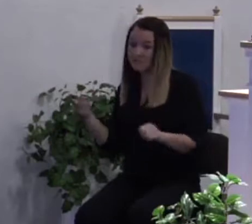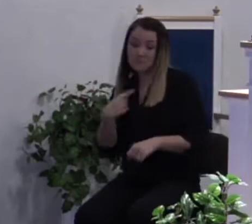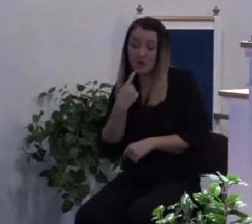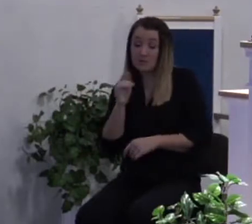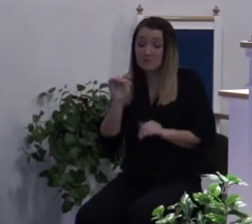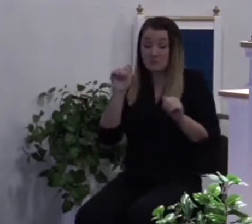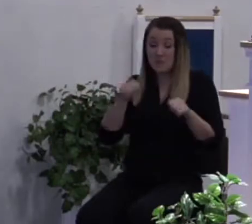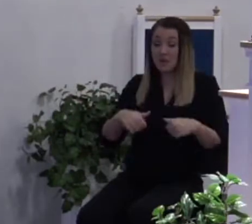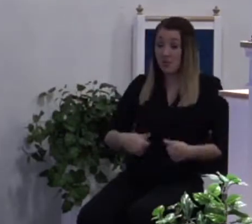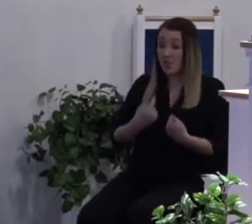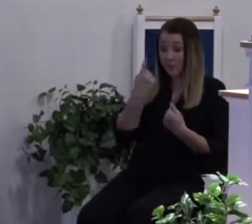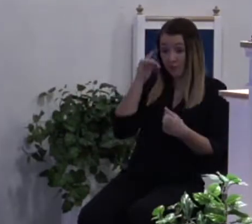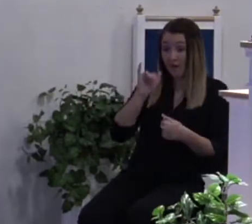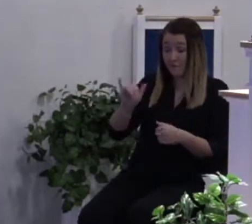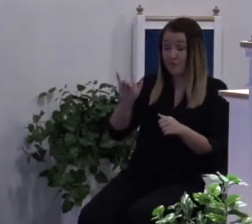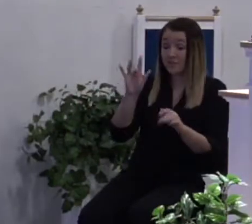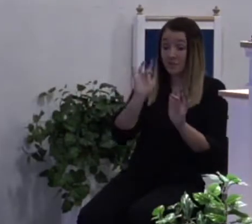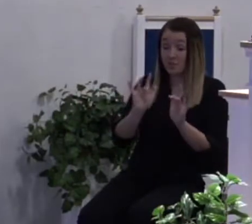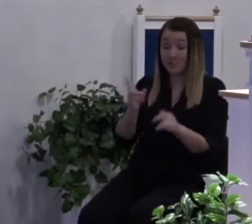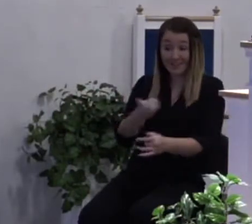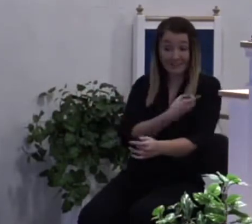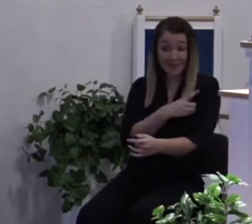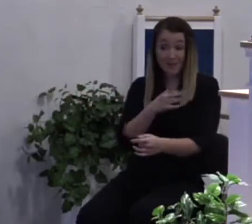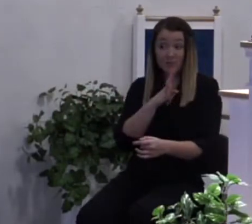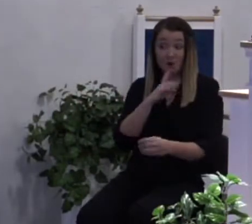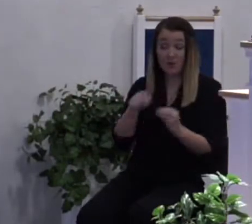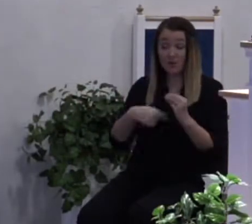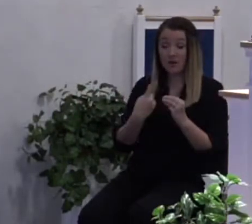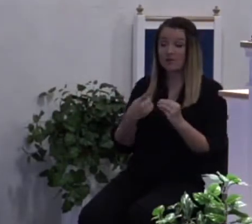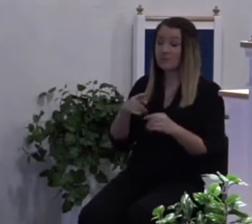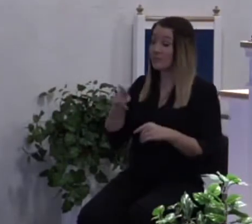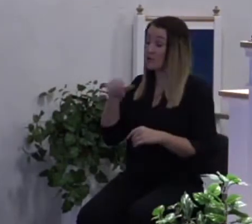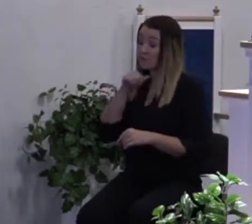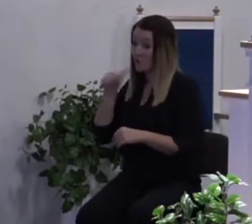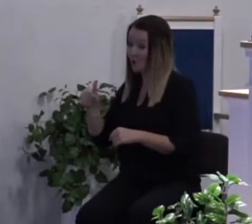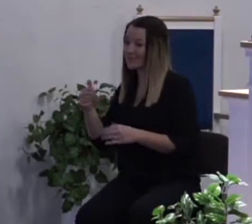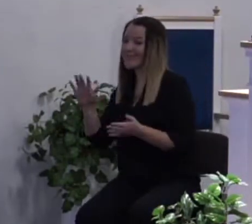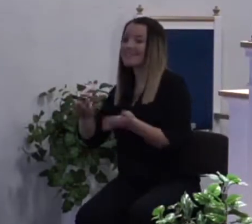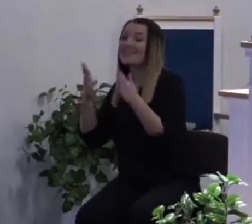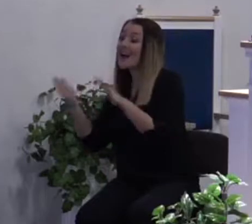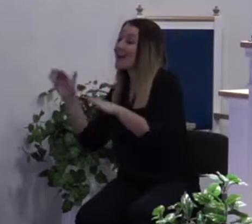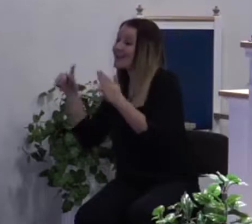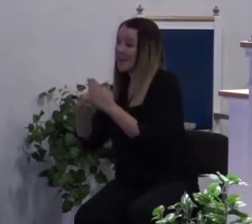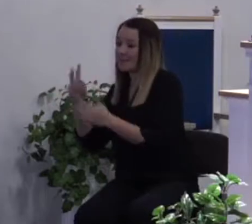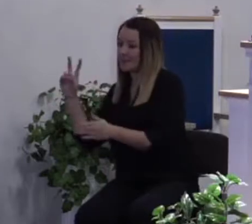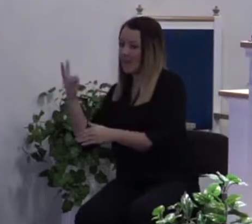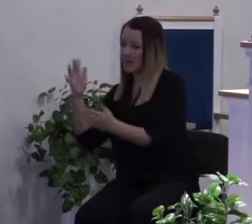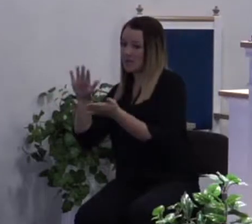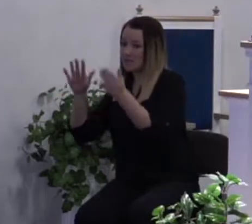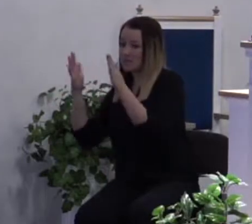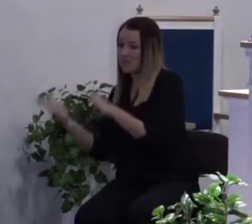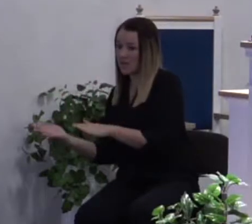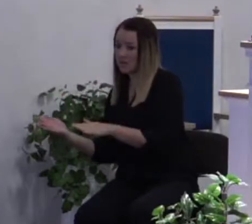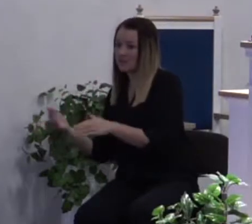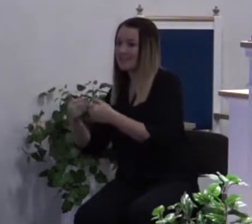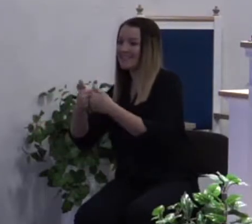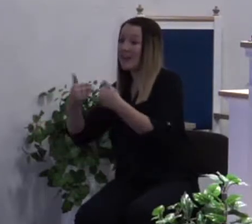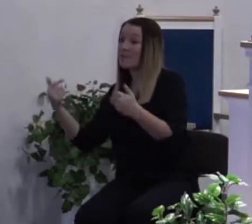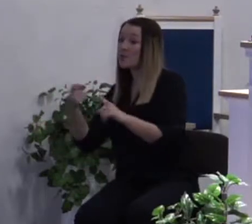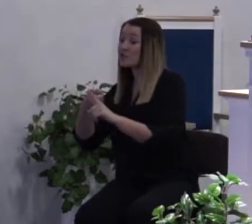That's the mercies of David that I was talking about. For those that don't you're going to die again the second death which is separation from God forever.